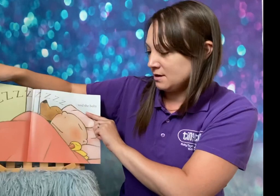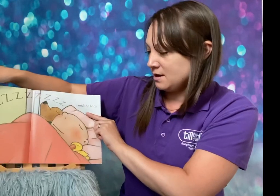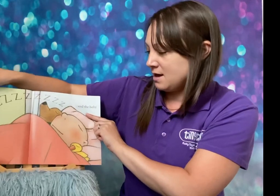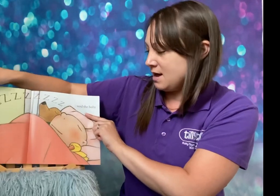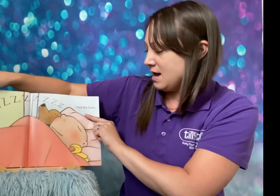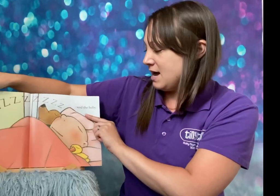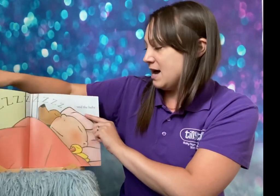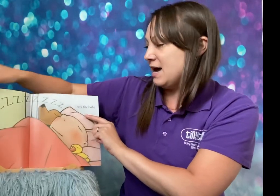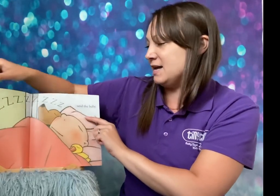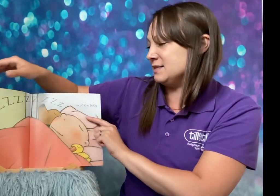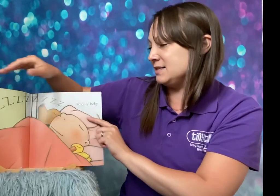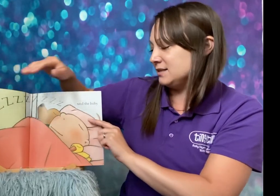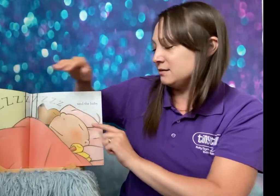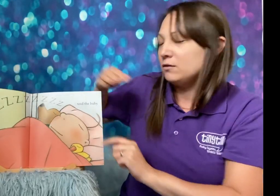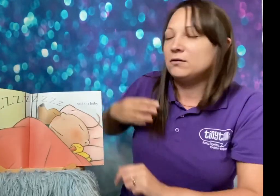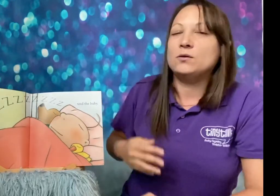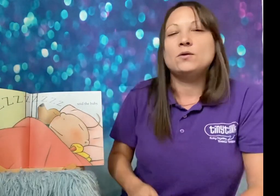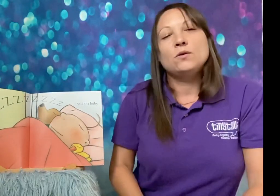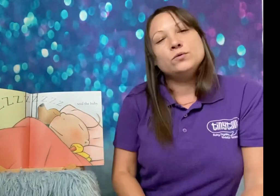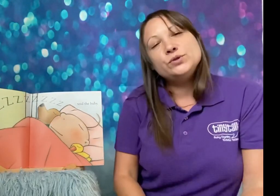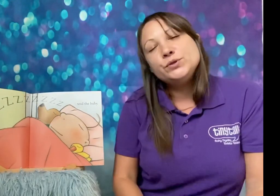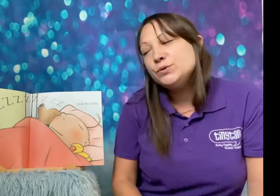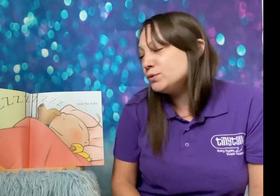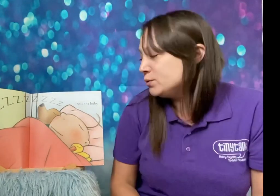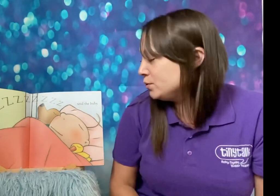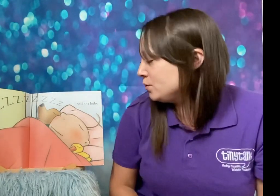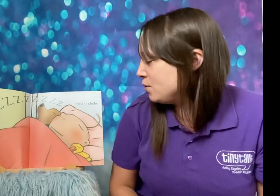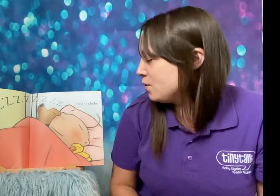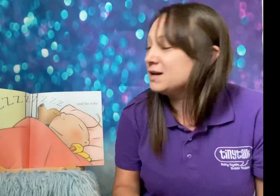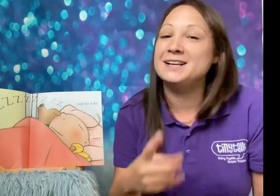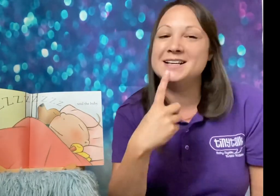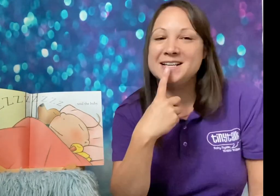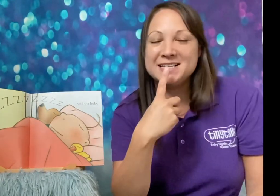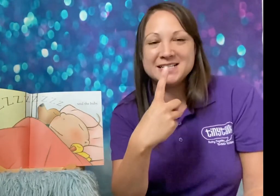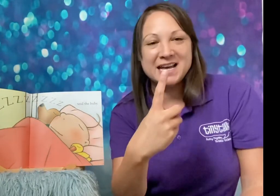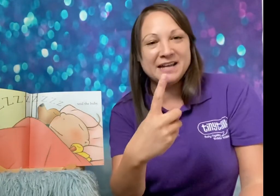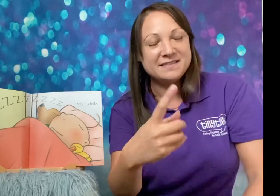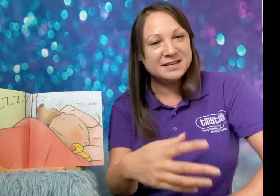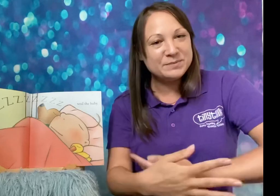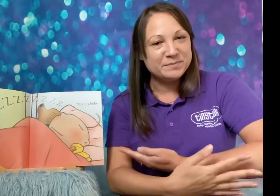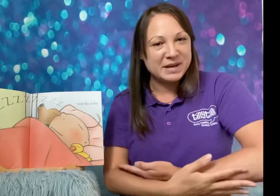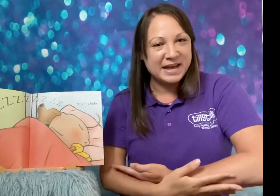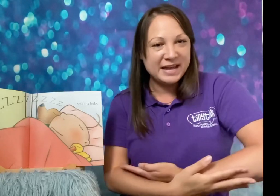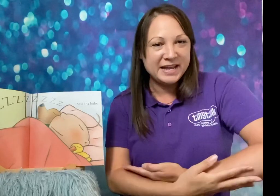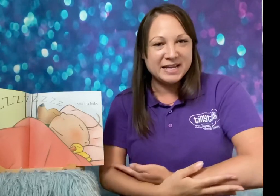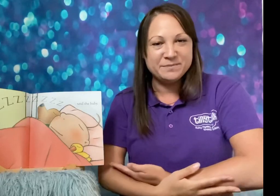And shoo said the baby.